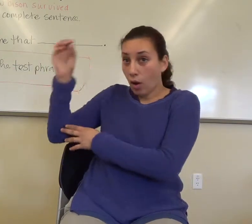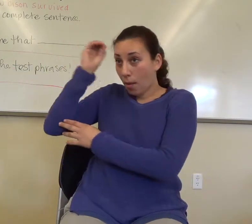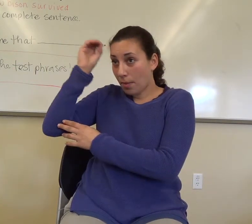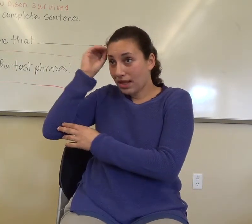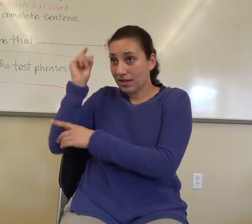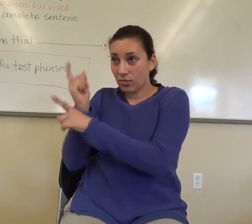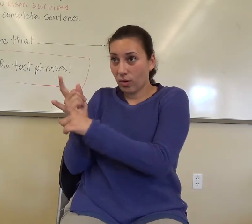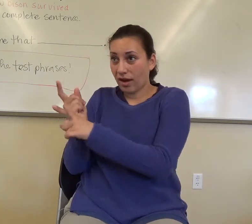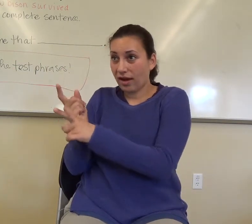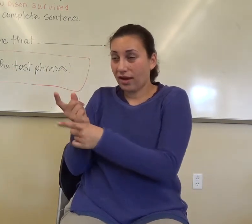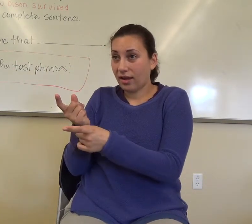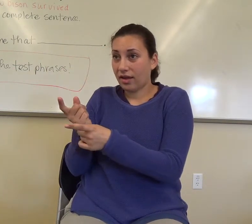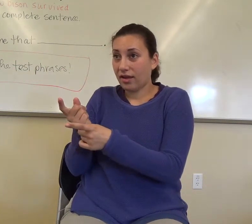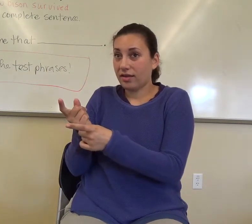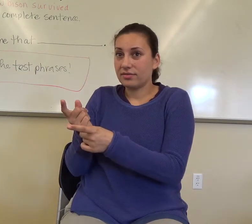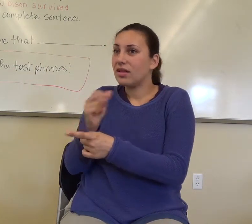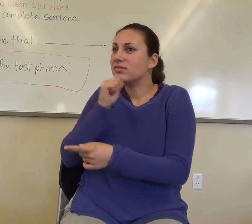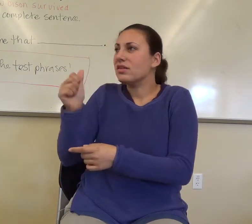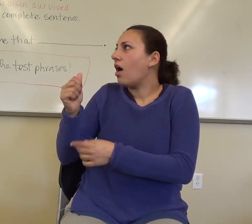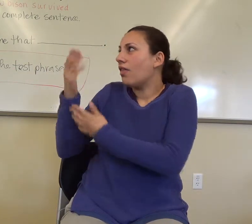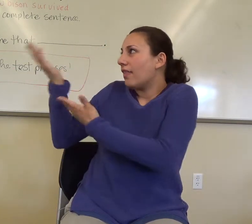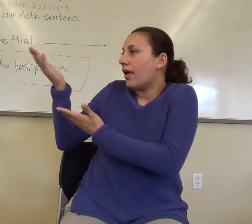this paragraph that's not there?